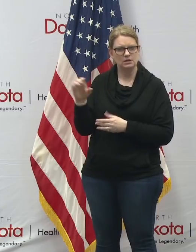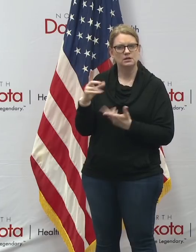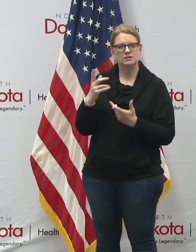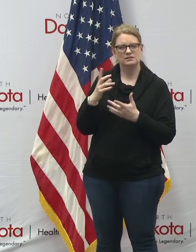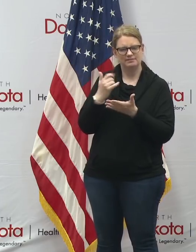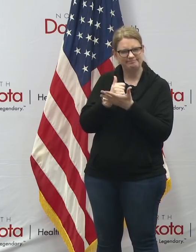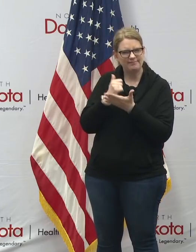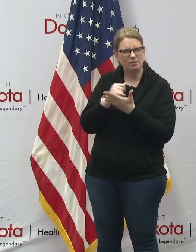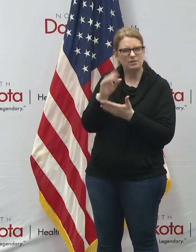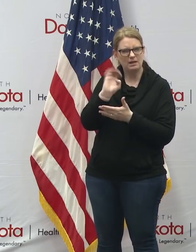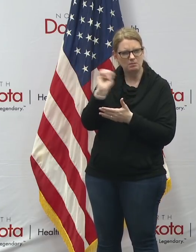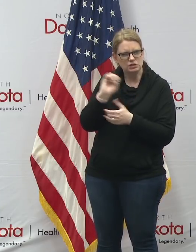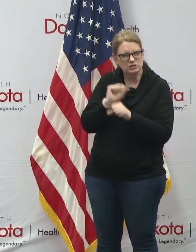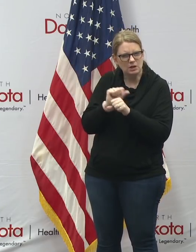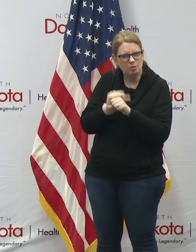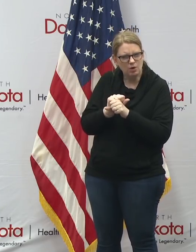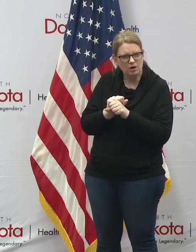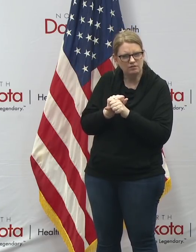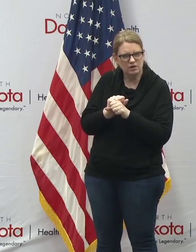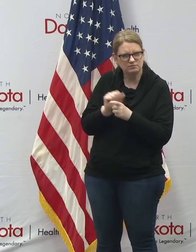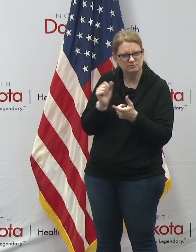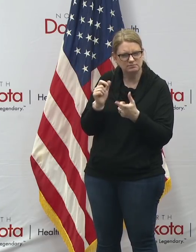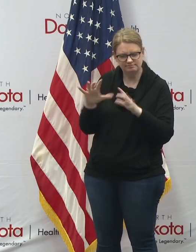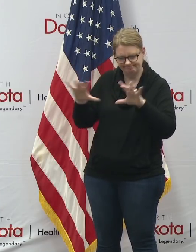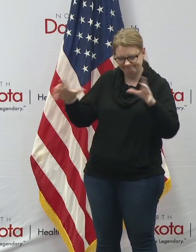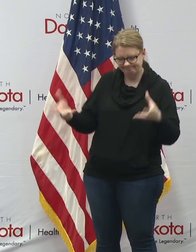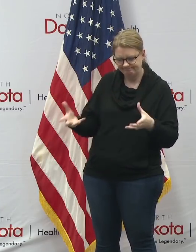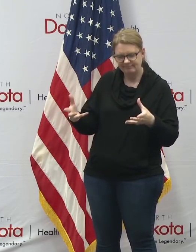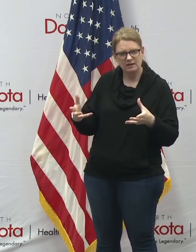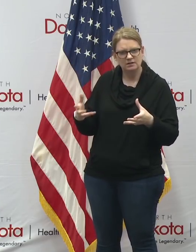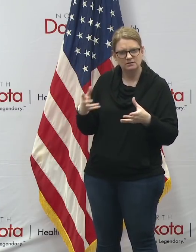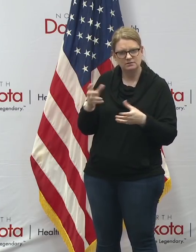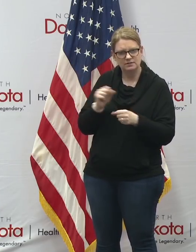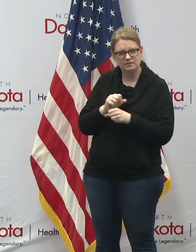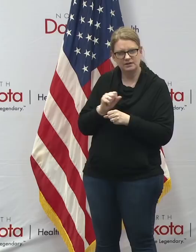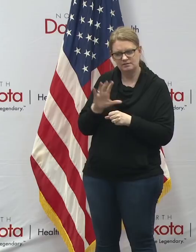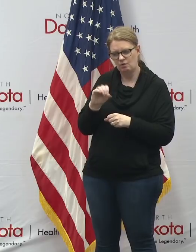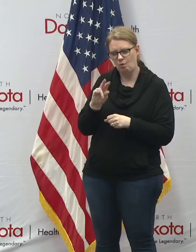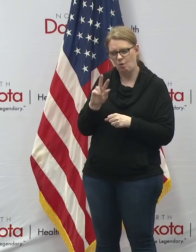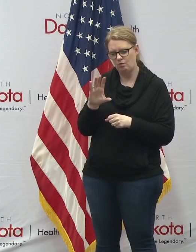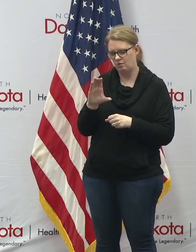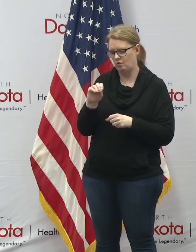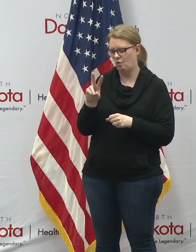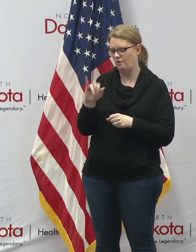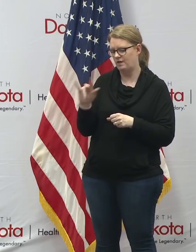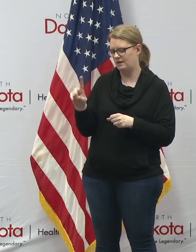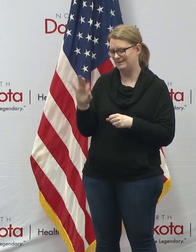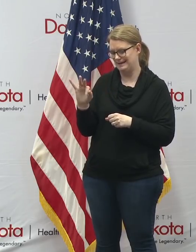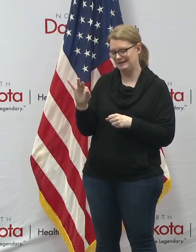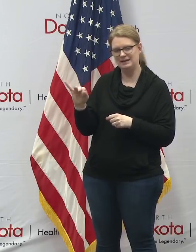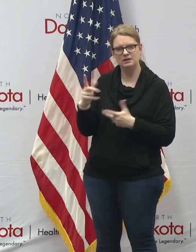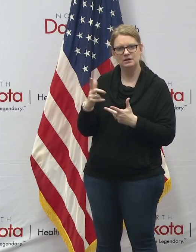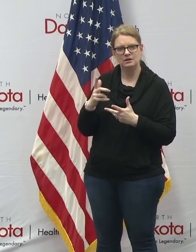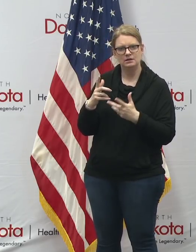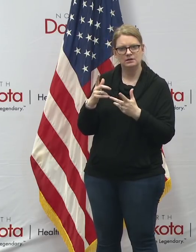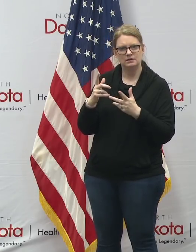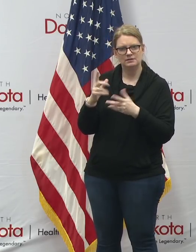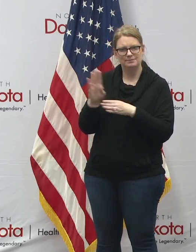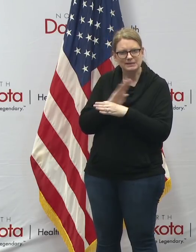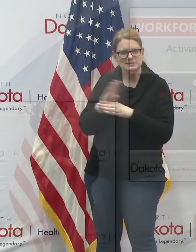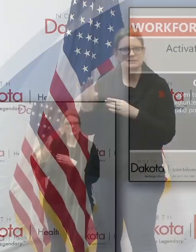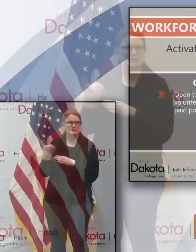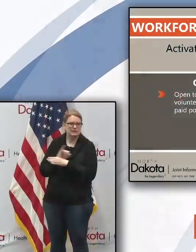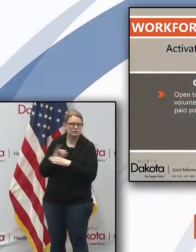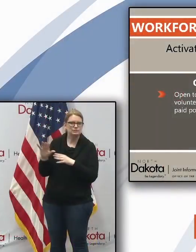needs uh in support of the covet 19 because we know that we're stretched with uh lifeline services providers industries and agencies